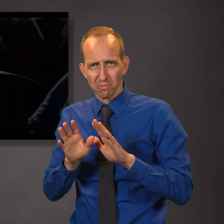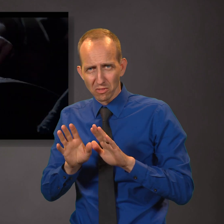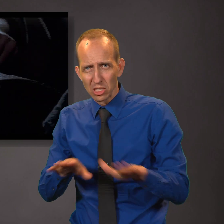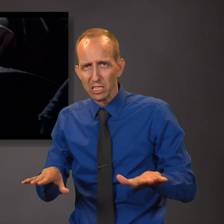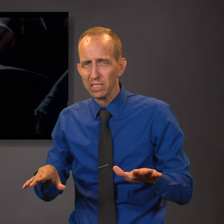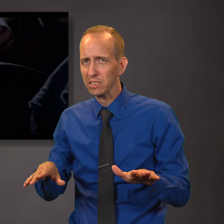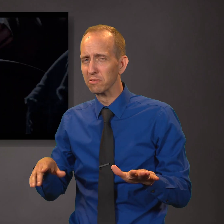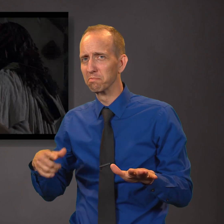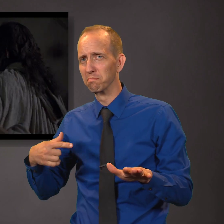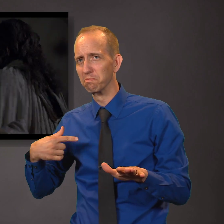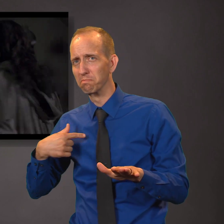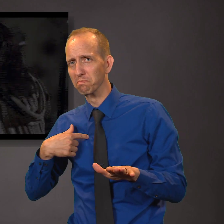We'll get the children.